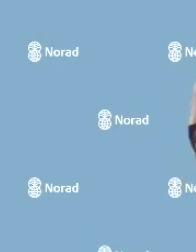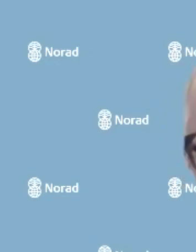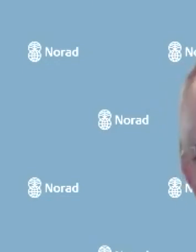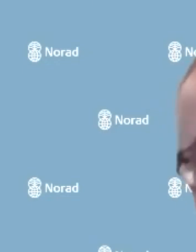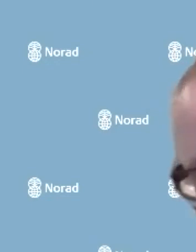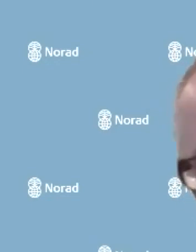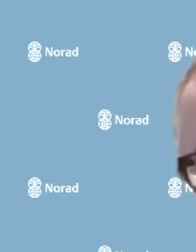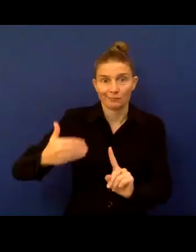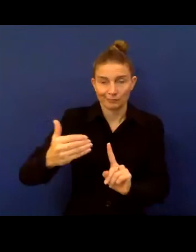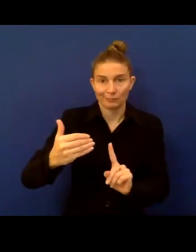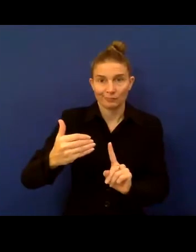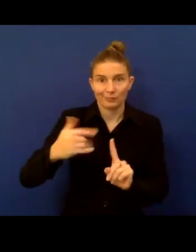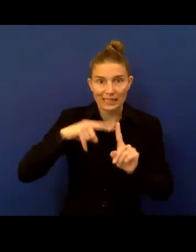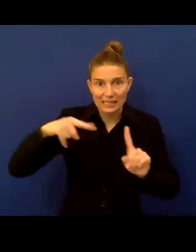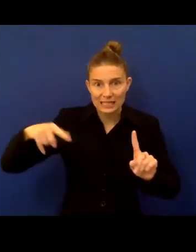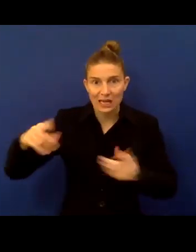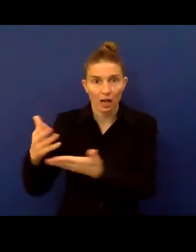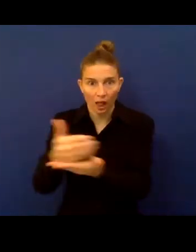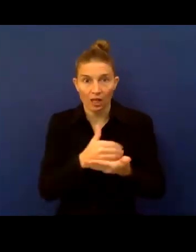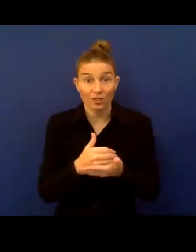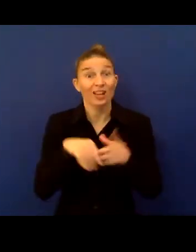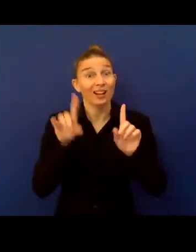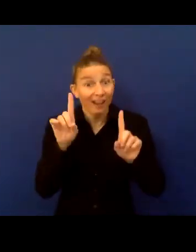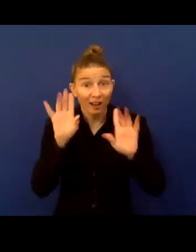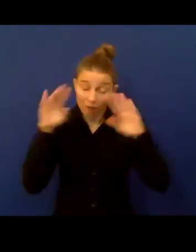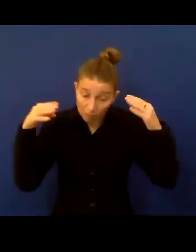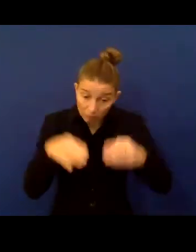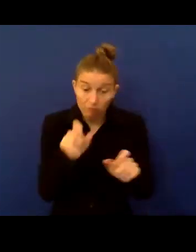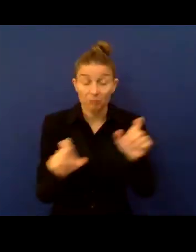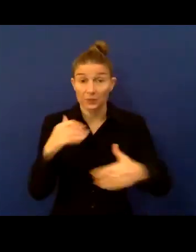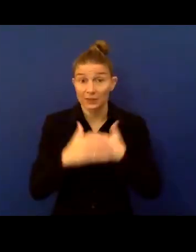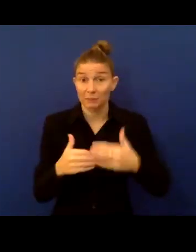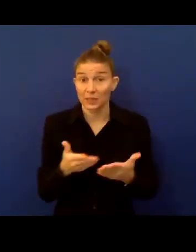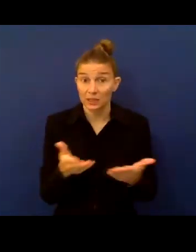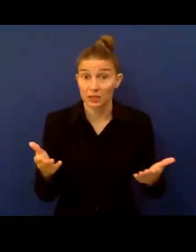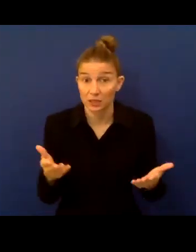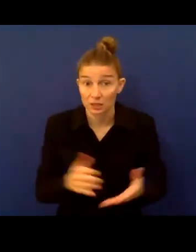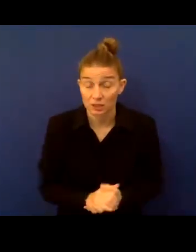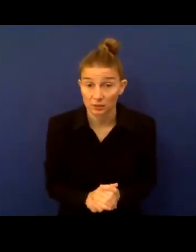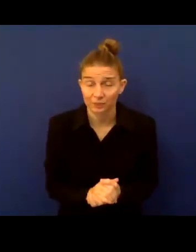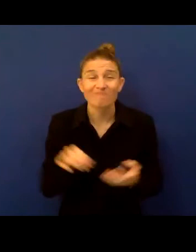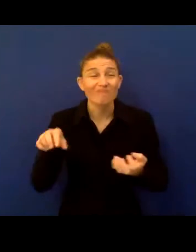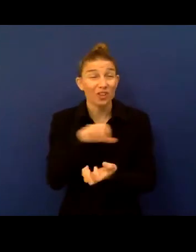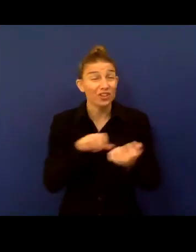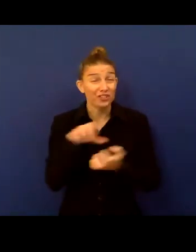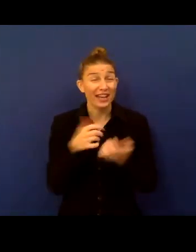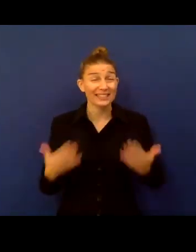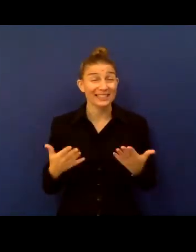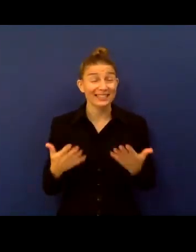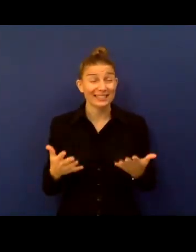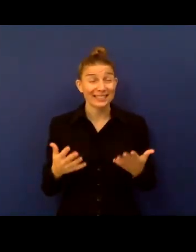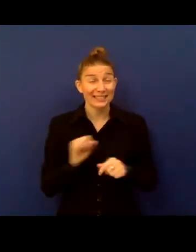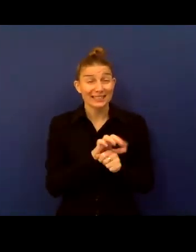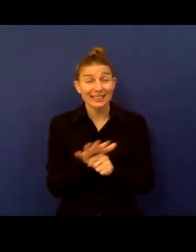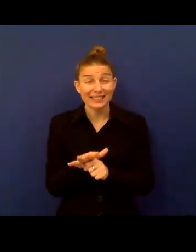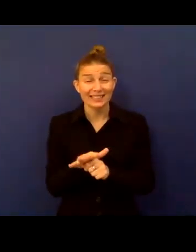experiences of people with disabilities. In a crisis like the one we are in currently, up to date data